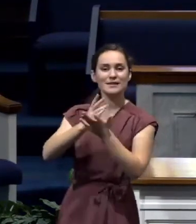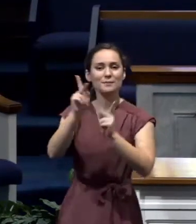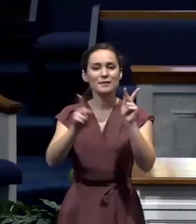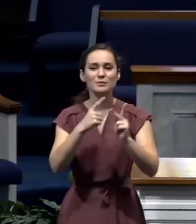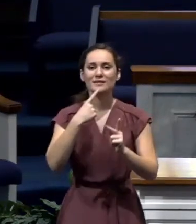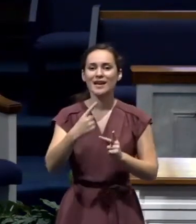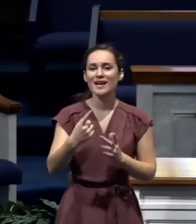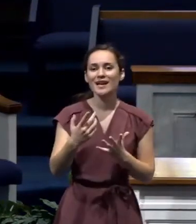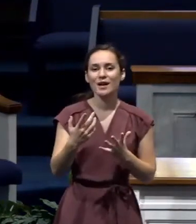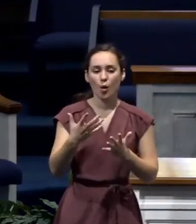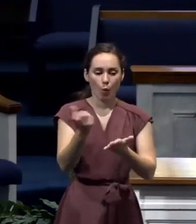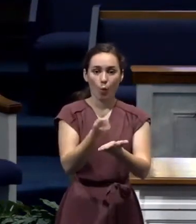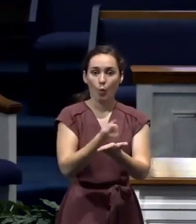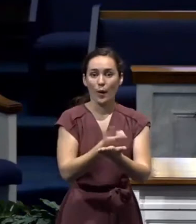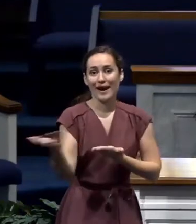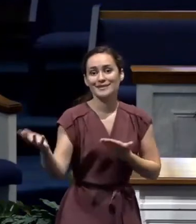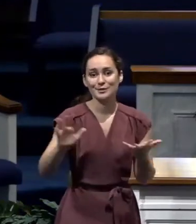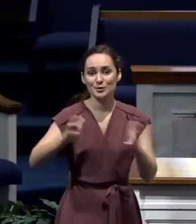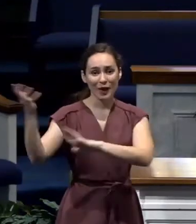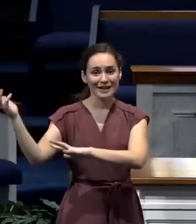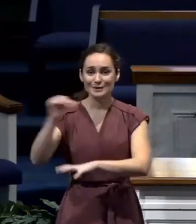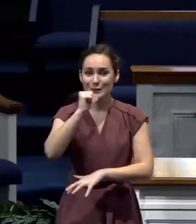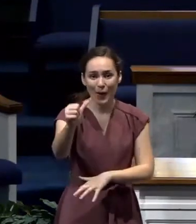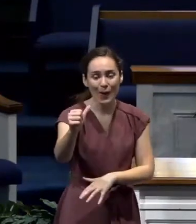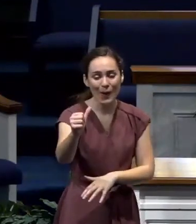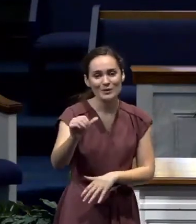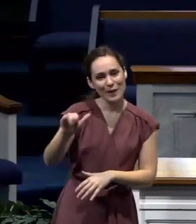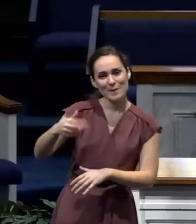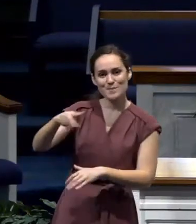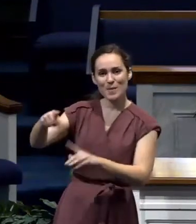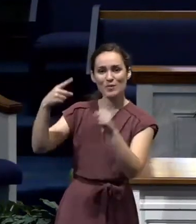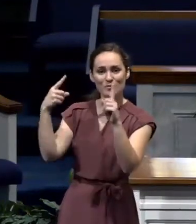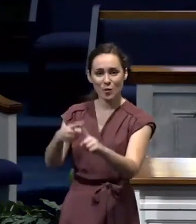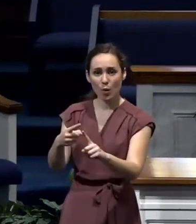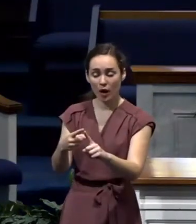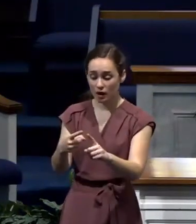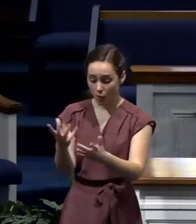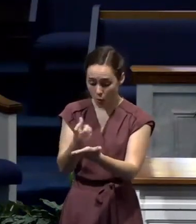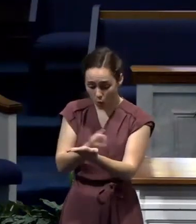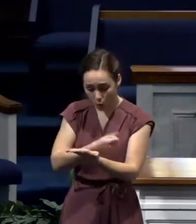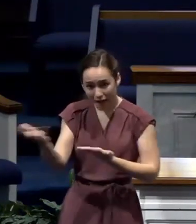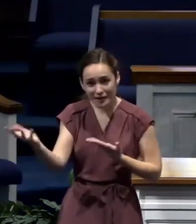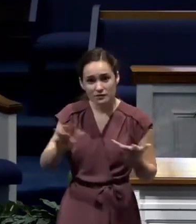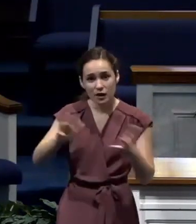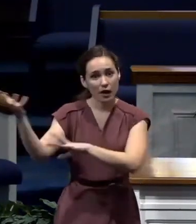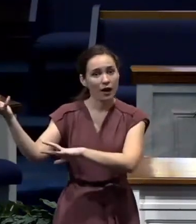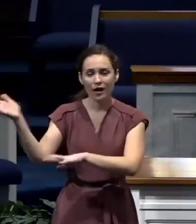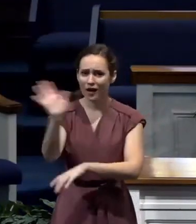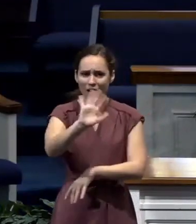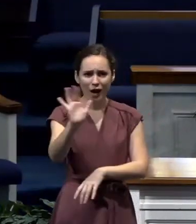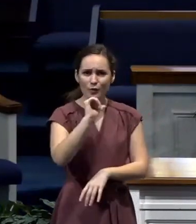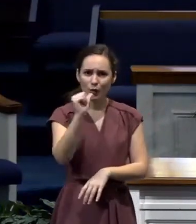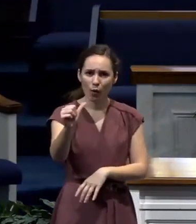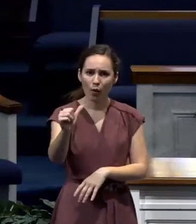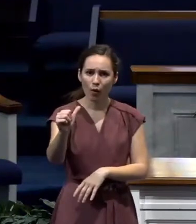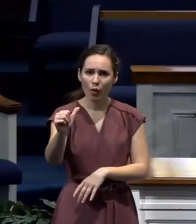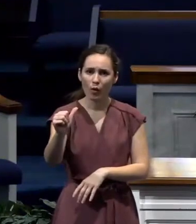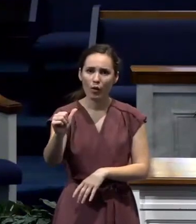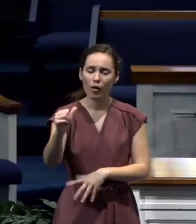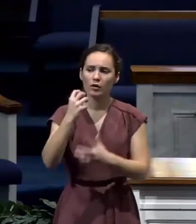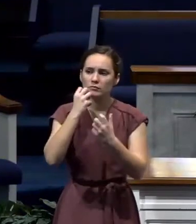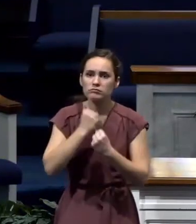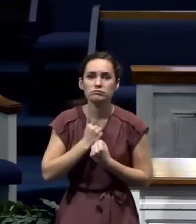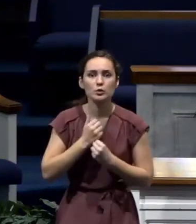say? That's what Paul's saying. This crisis is not being wasted. God is using it on me. And friend, I would say this to you.